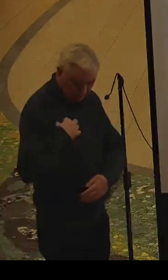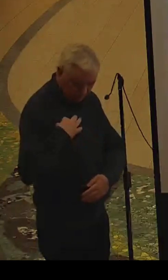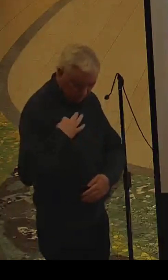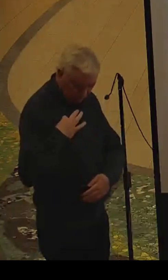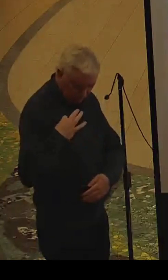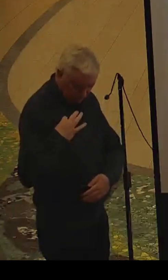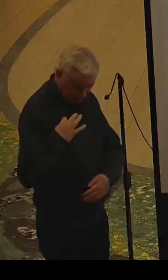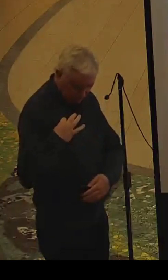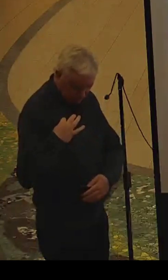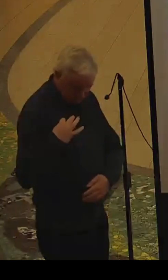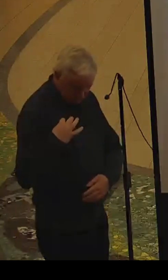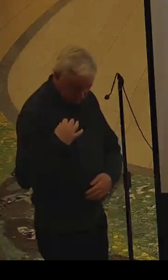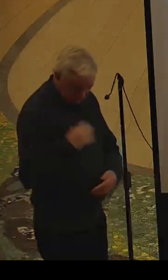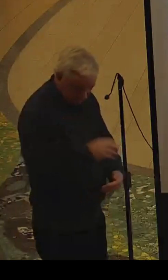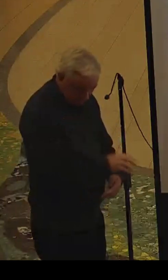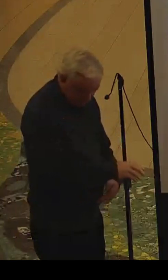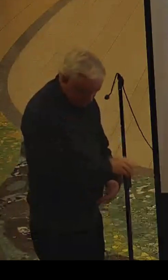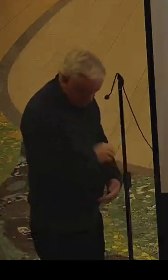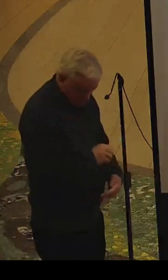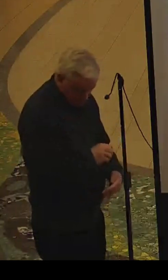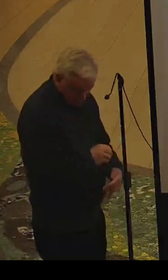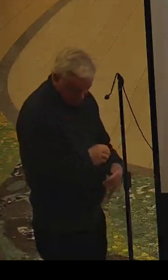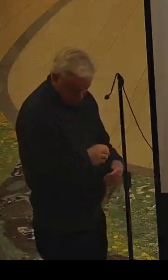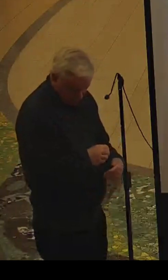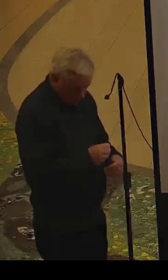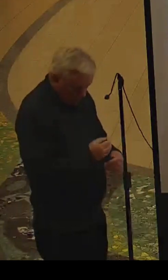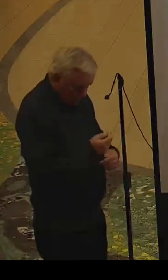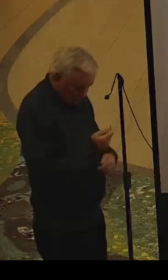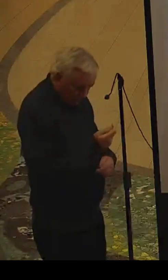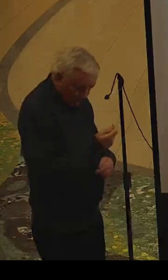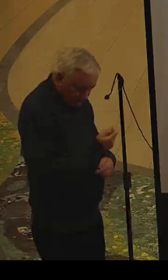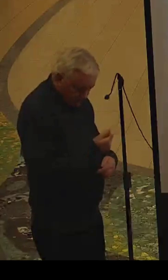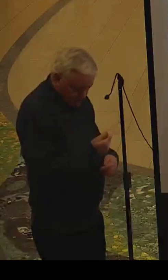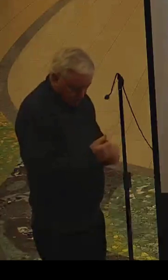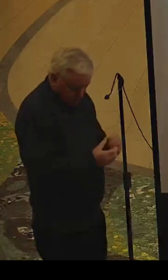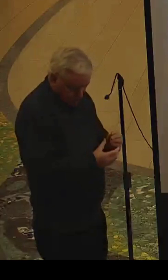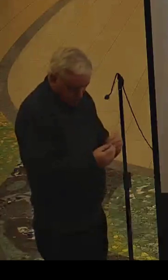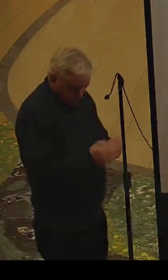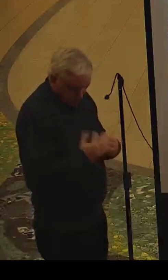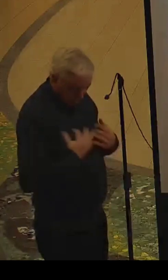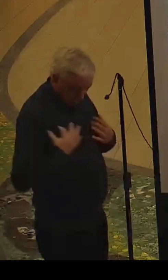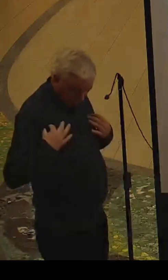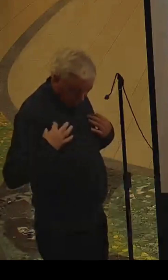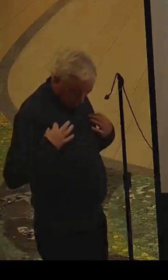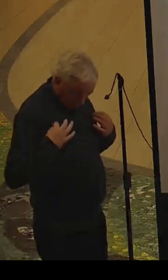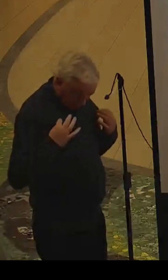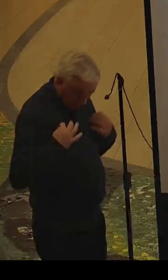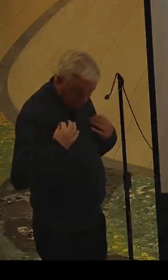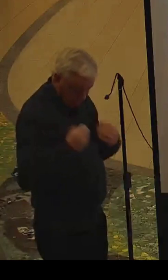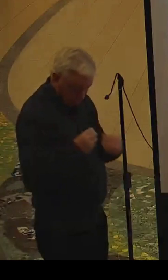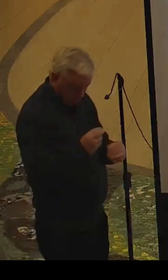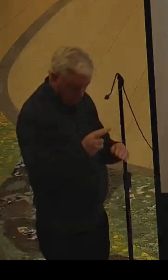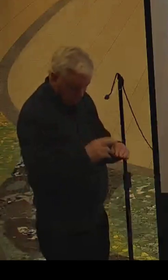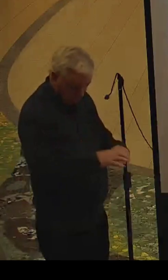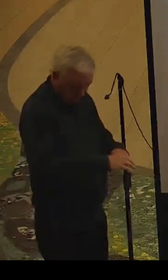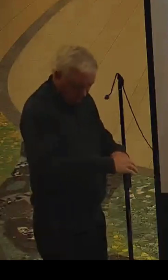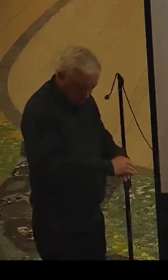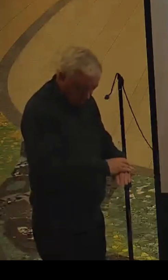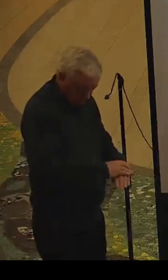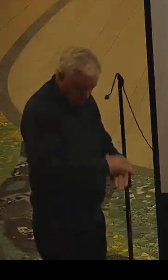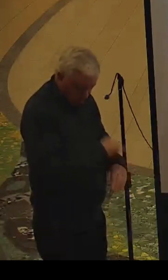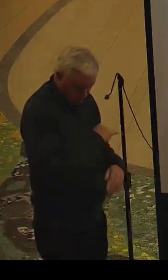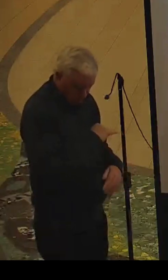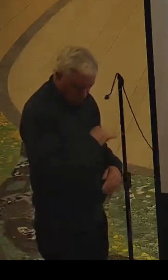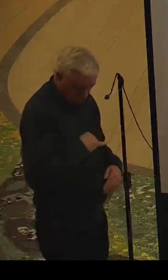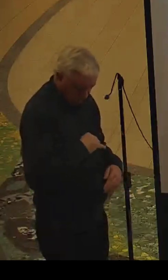the volunteer took a sample of the clothing or the